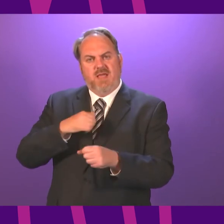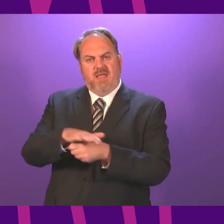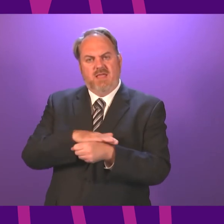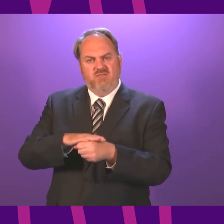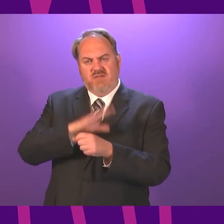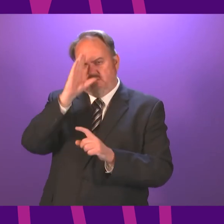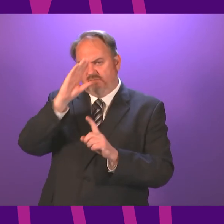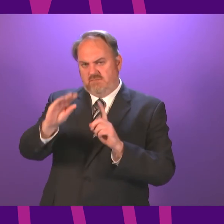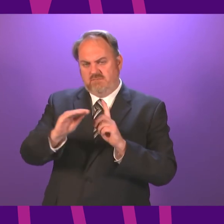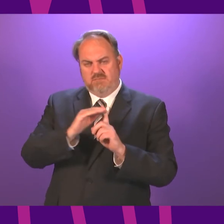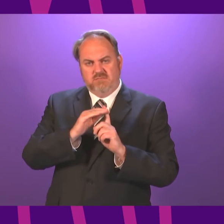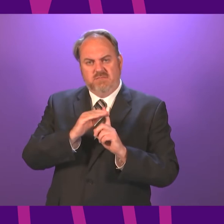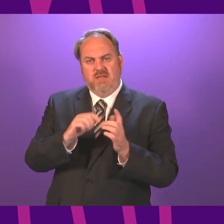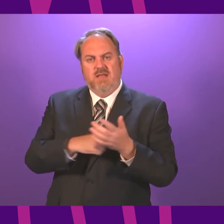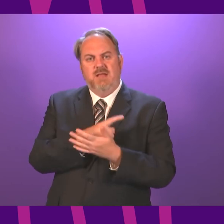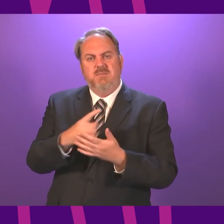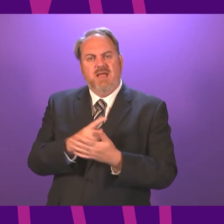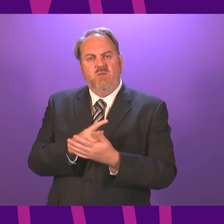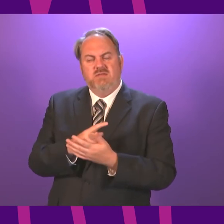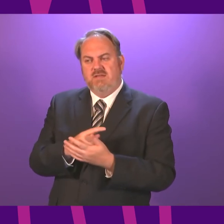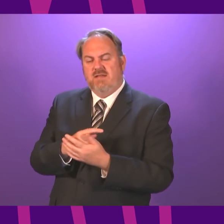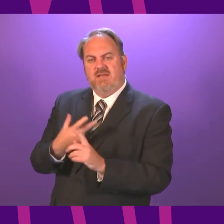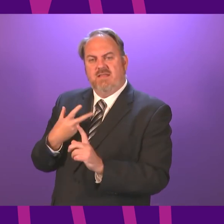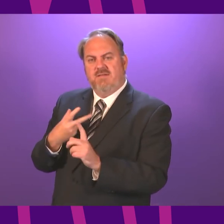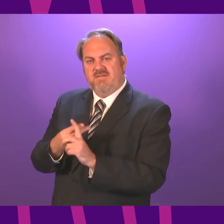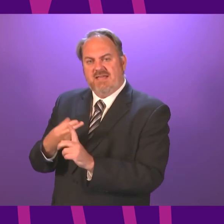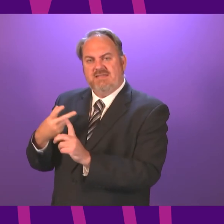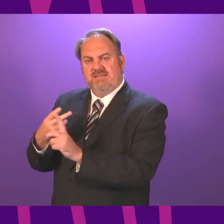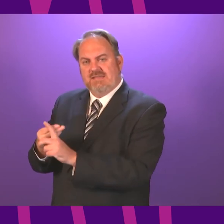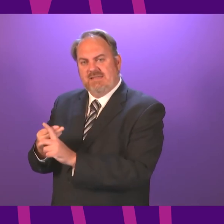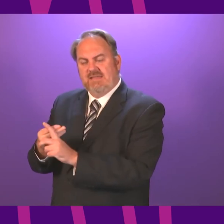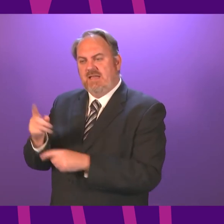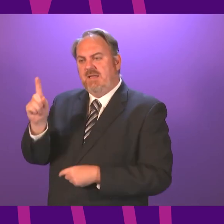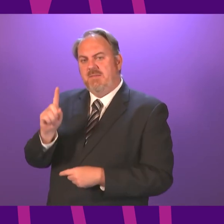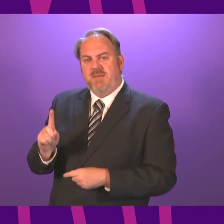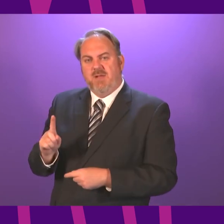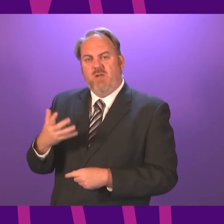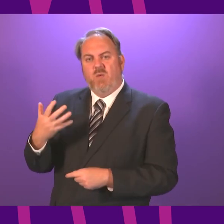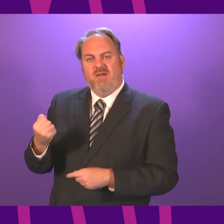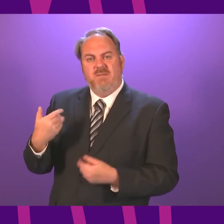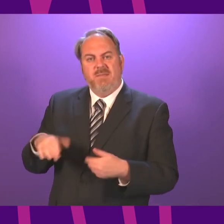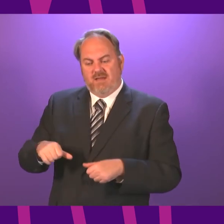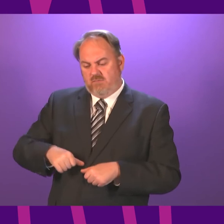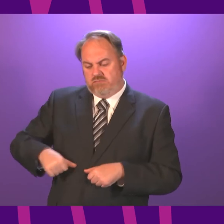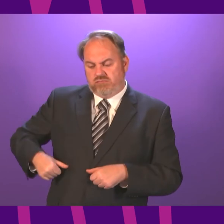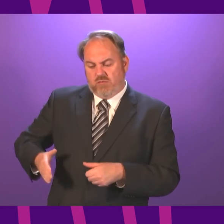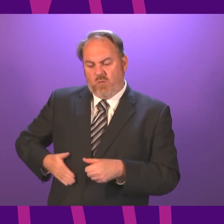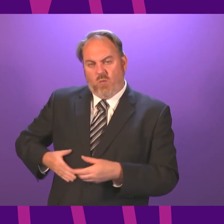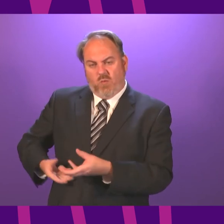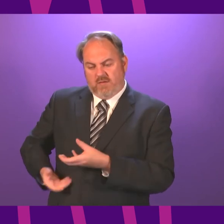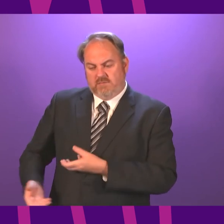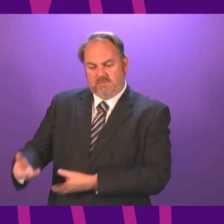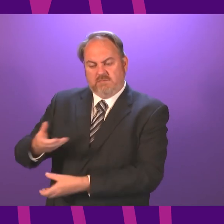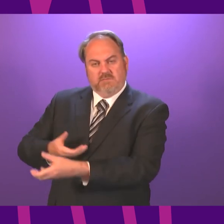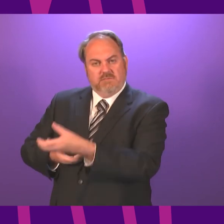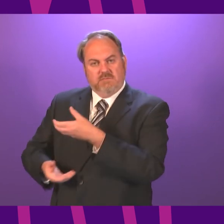studies in other countries in relation to vaccine efficacy of people who are solid organ transplant recipients. And those studies are